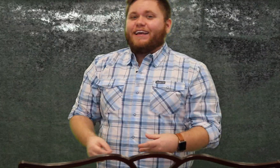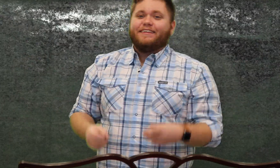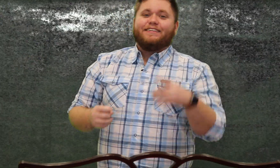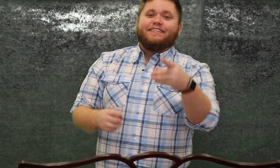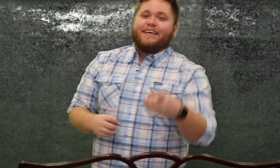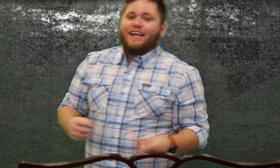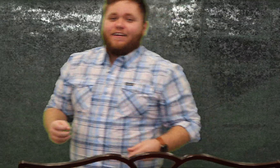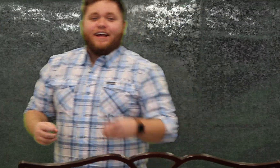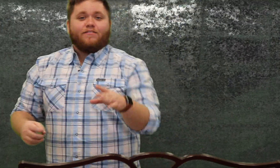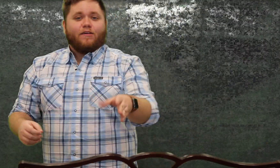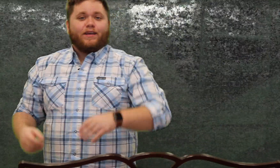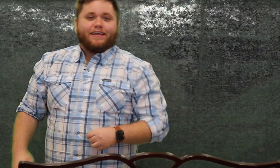take care have a great weekend